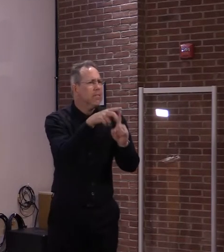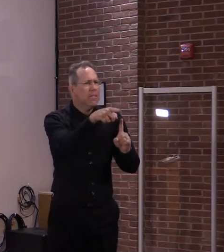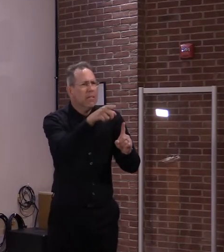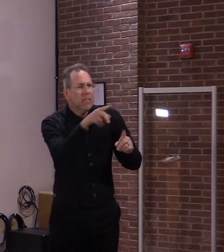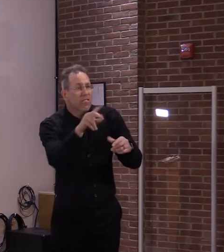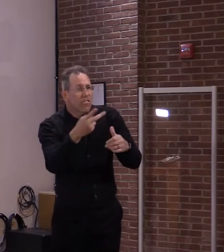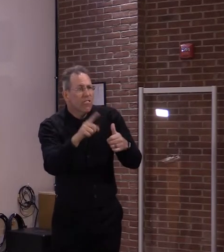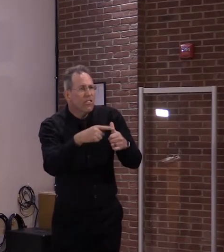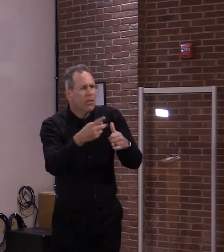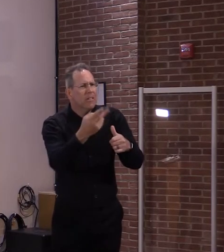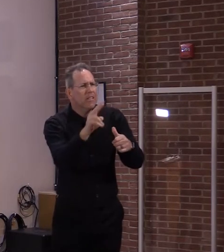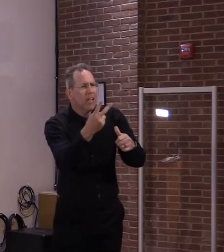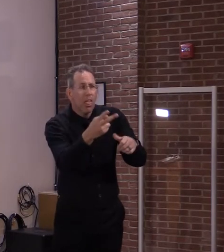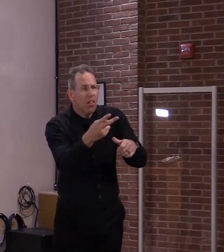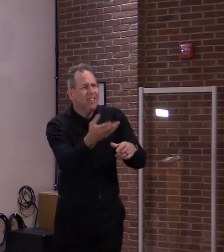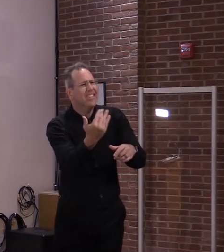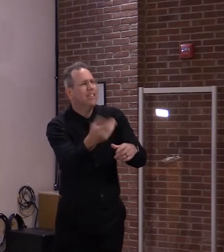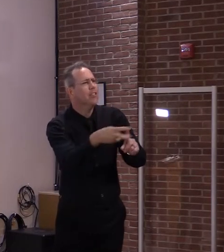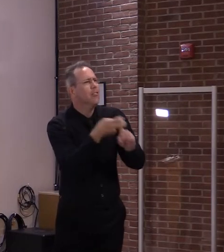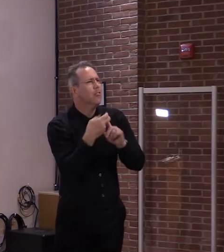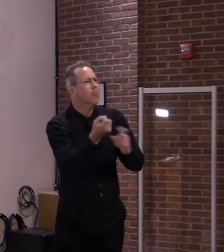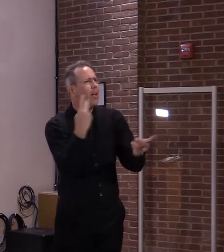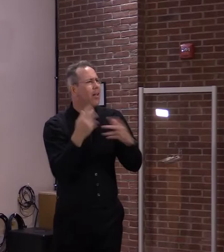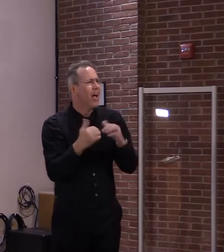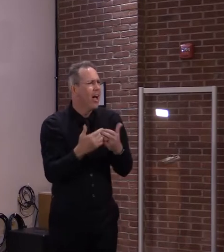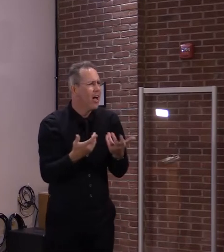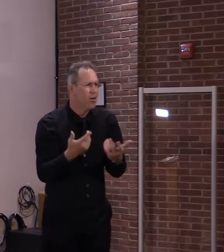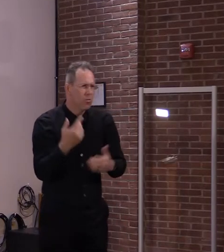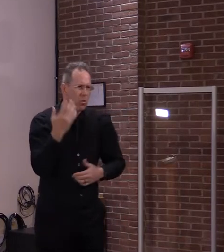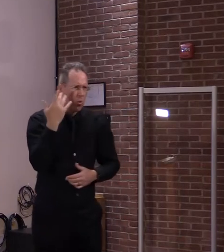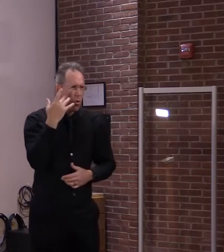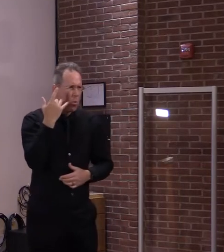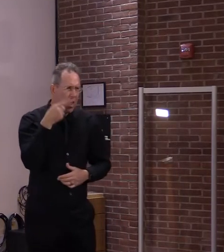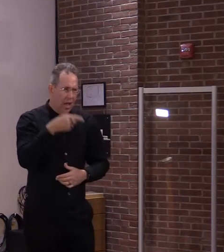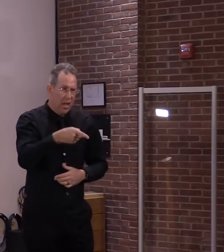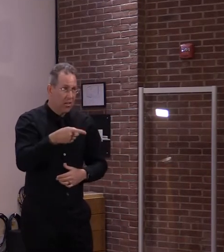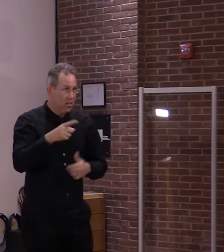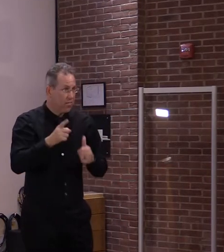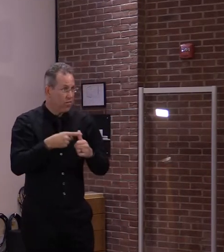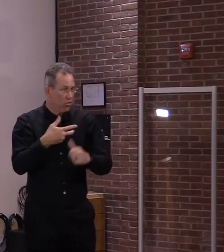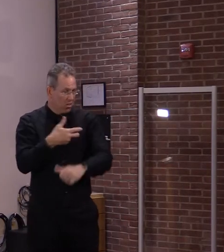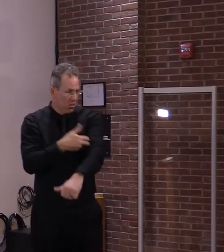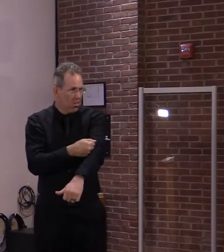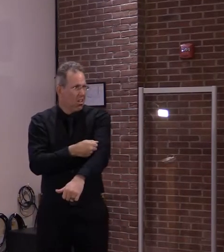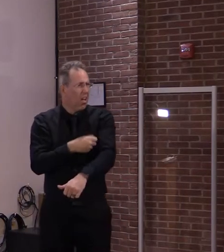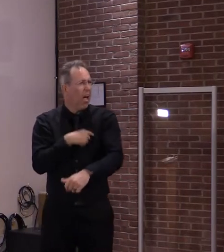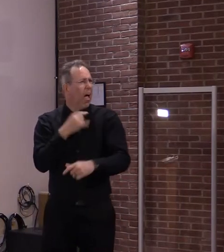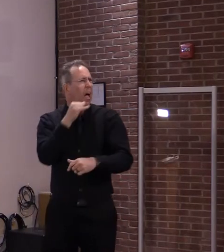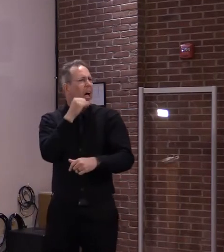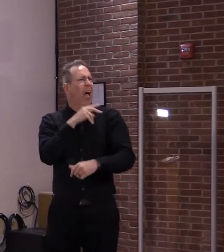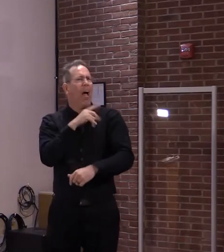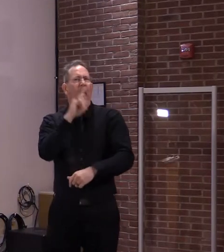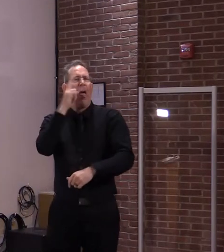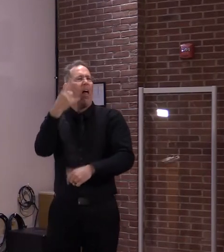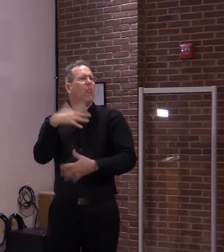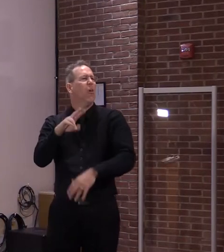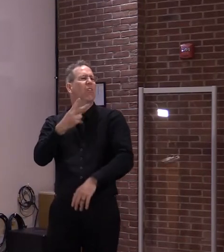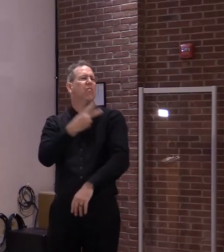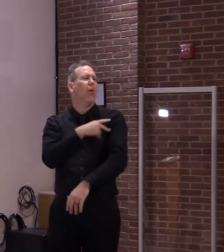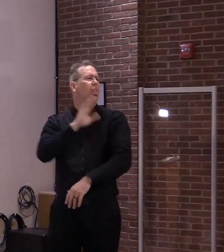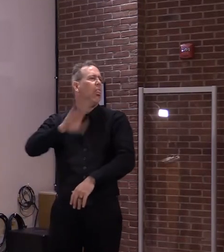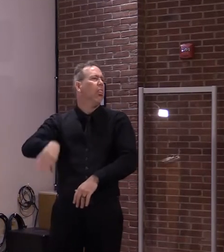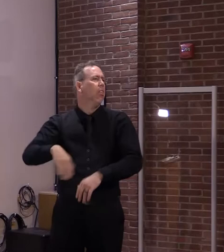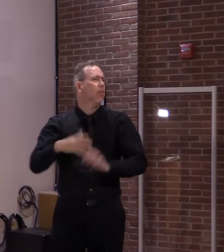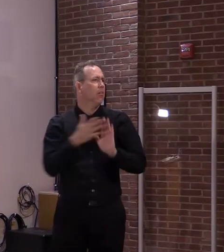through the process of getting their first dose and then suddenly kind of drop off the map like that? Yeah, I'm not aware that we have a whole